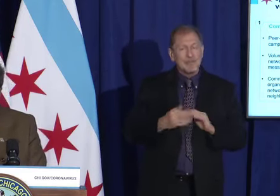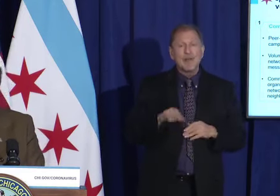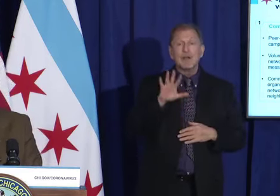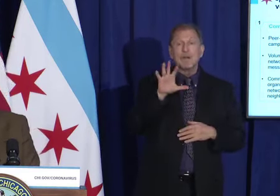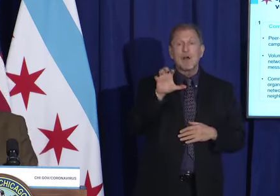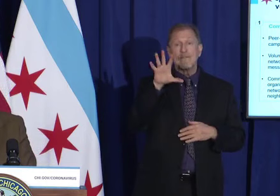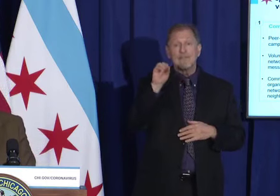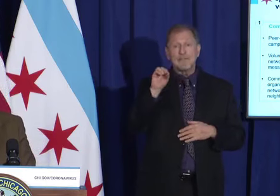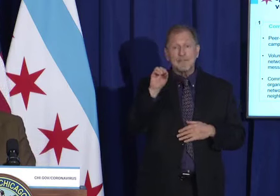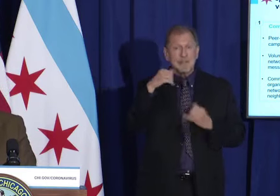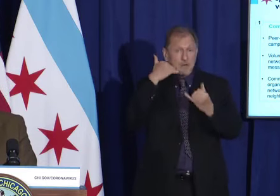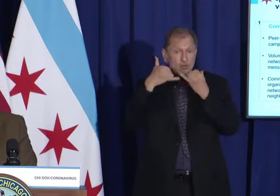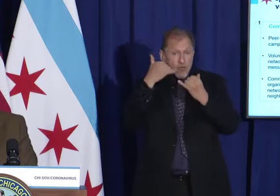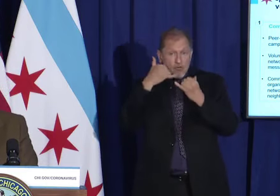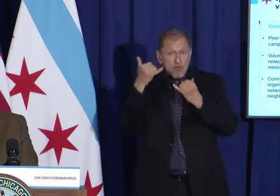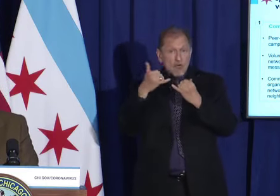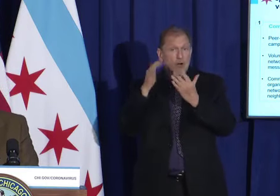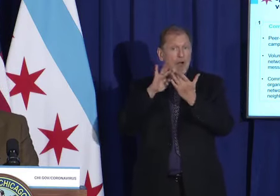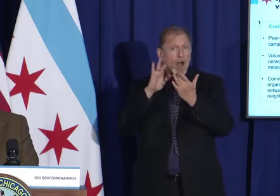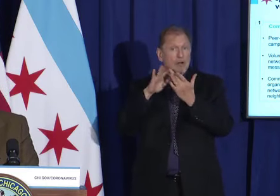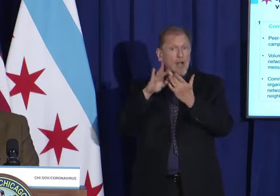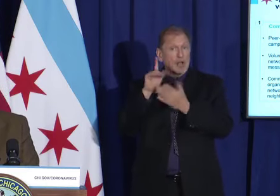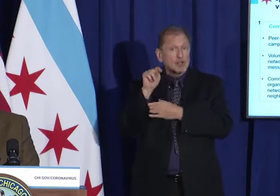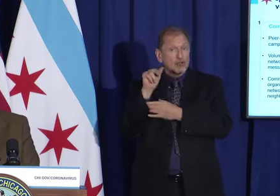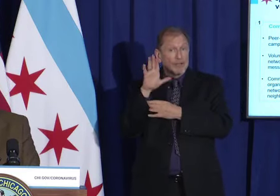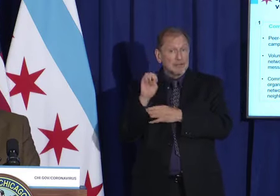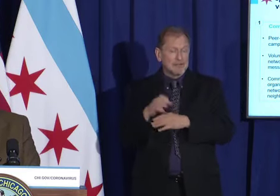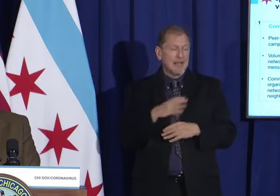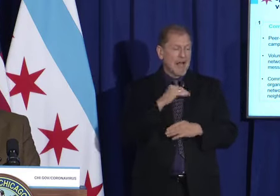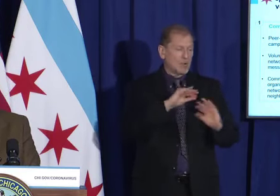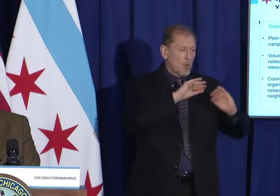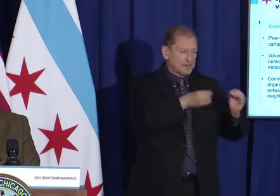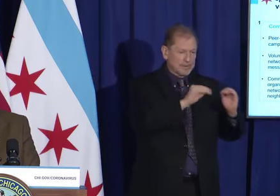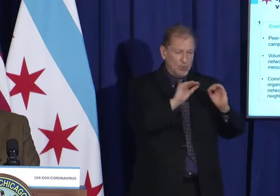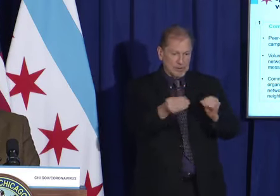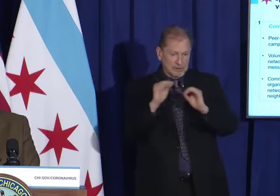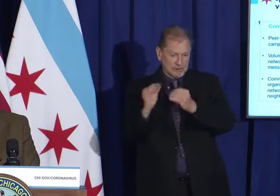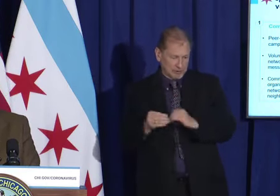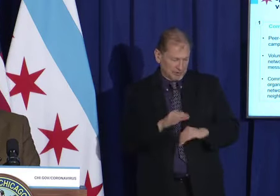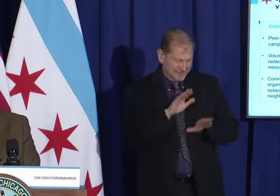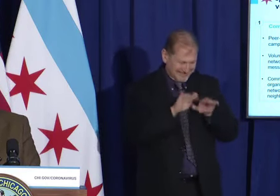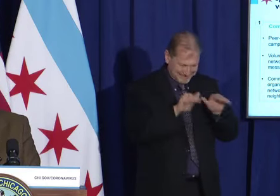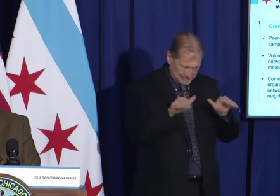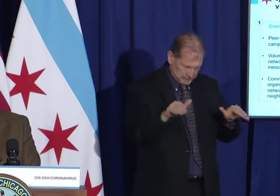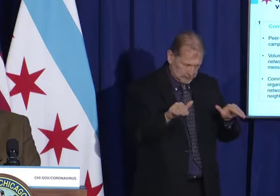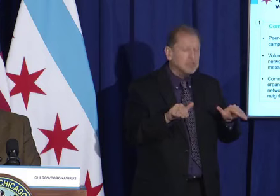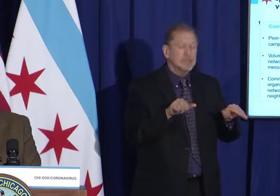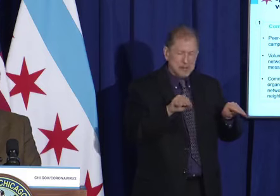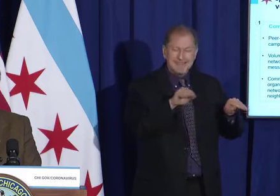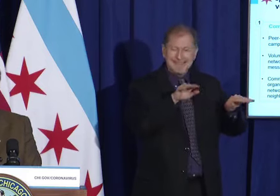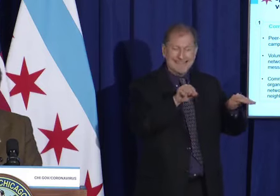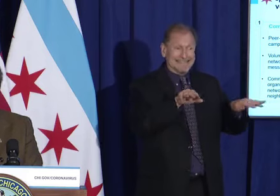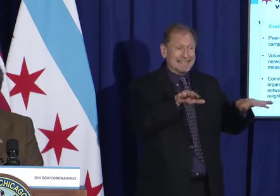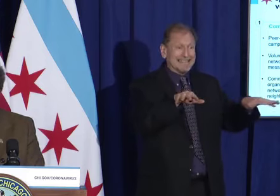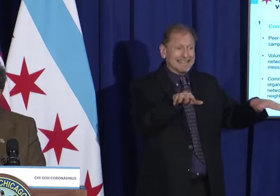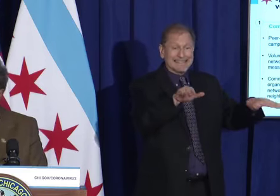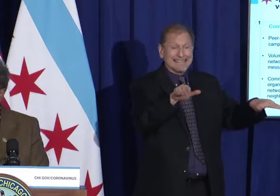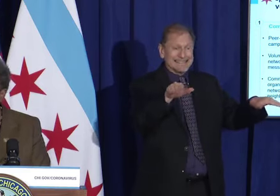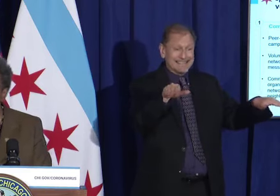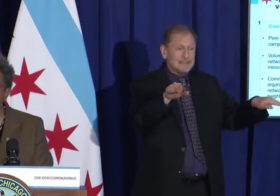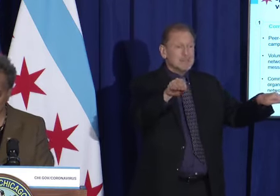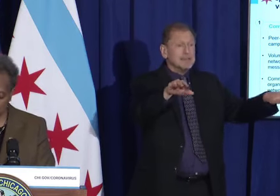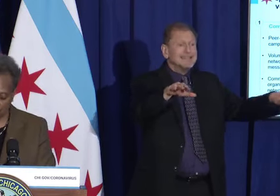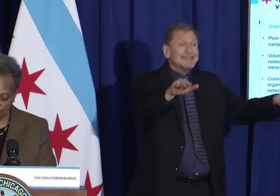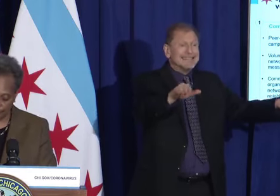tracers, and a network of hundreds of community-based organizations to reach out at least to half of the city's